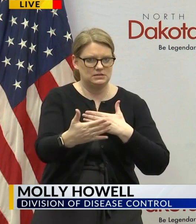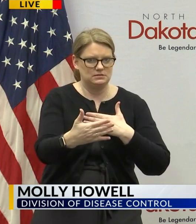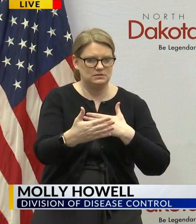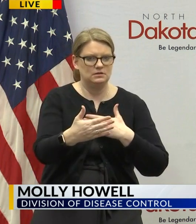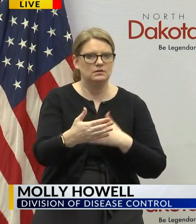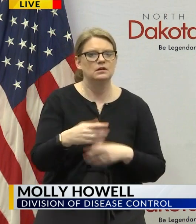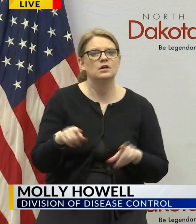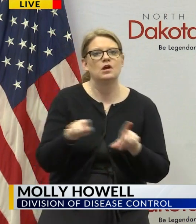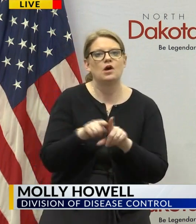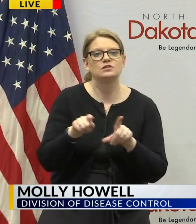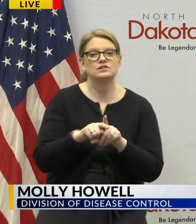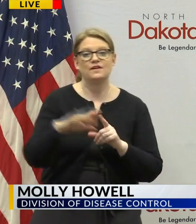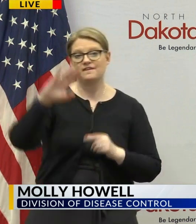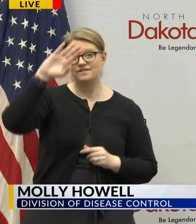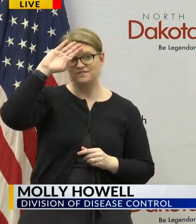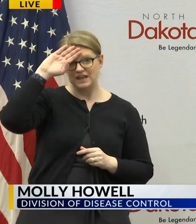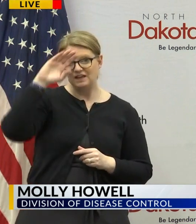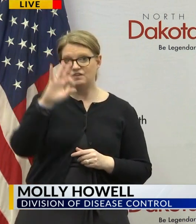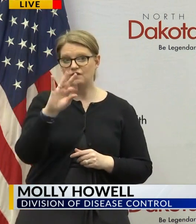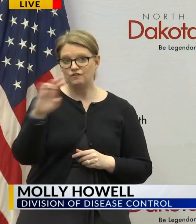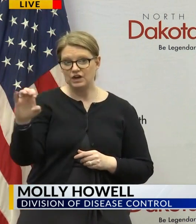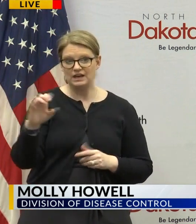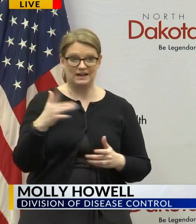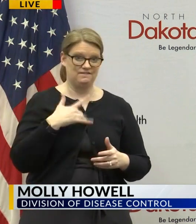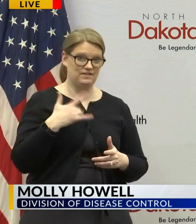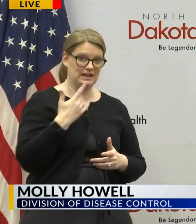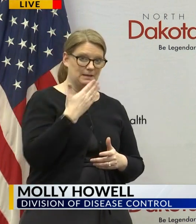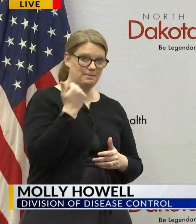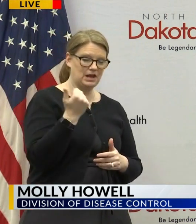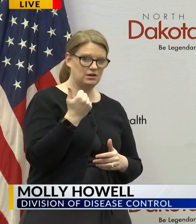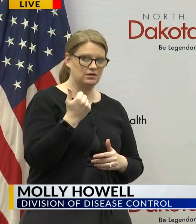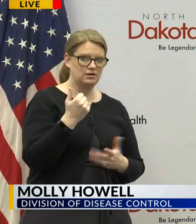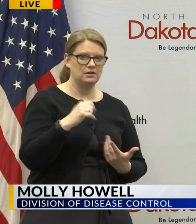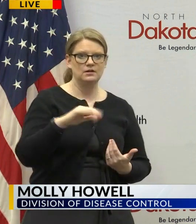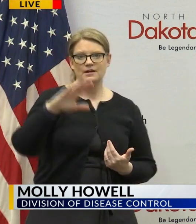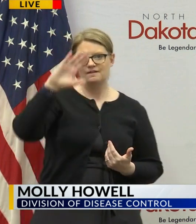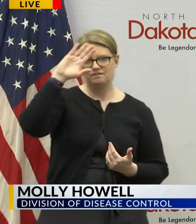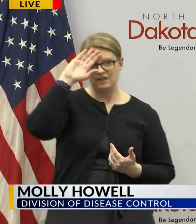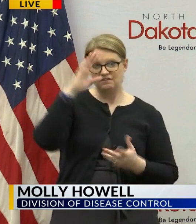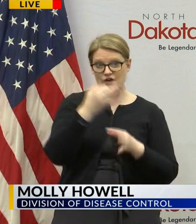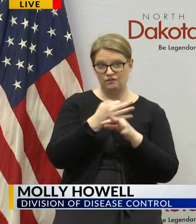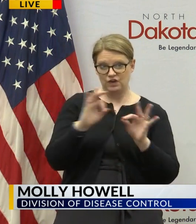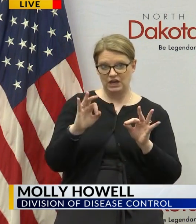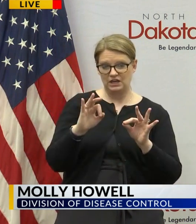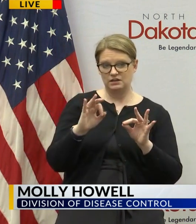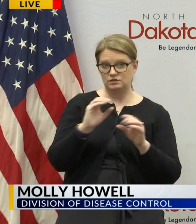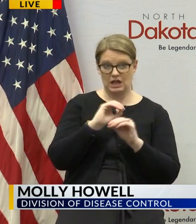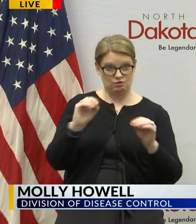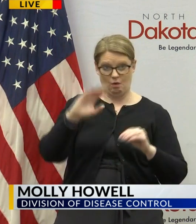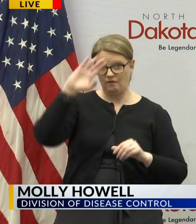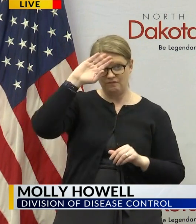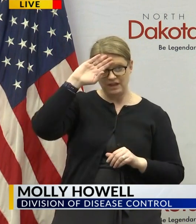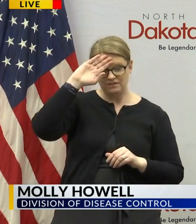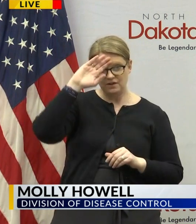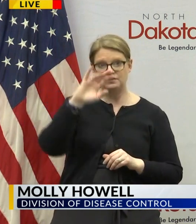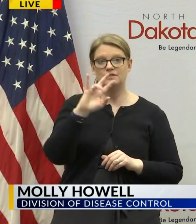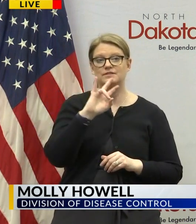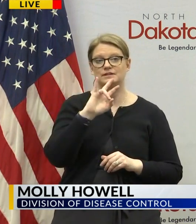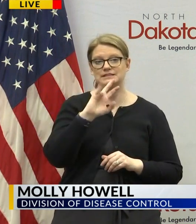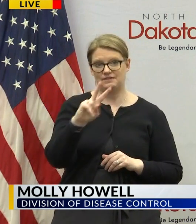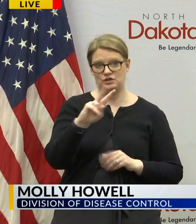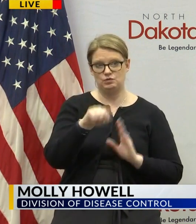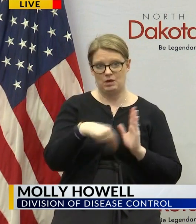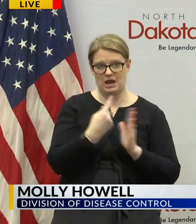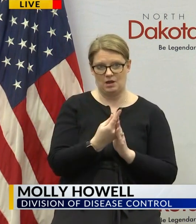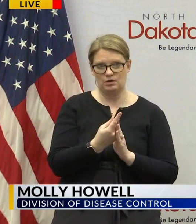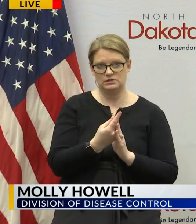fever free and feeling better the fever free is 72 hours fever free without the use of meds and their